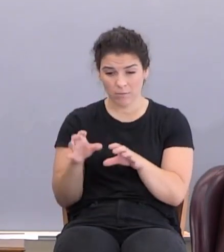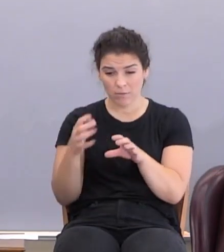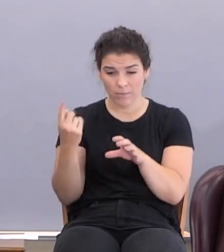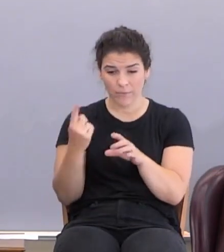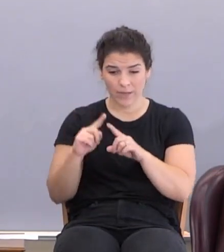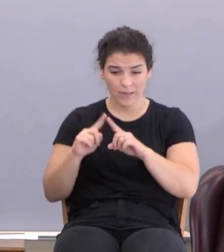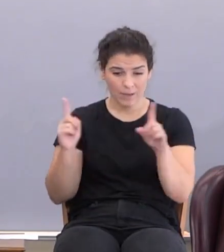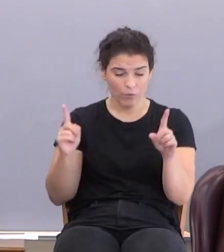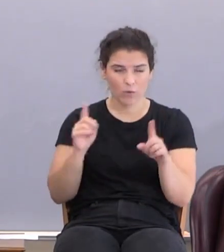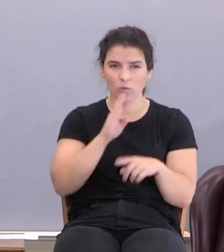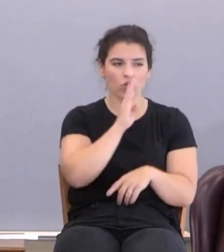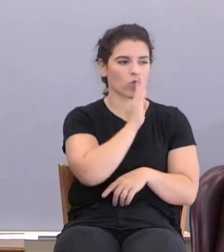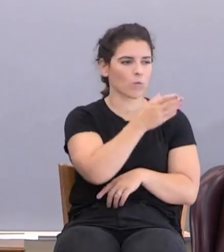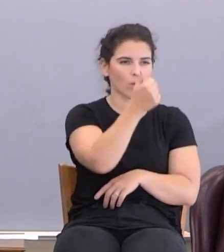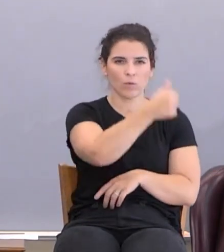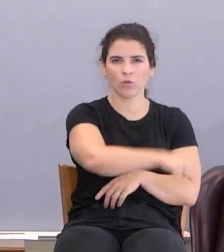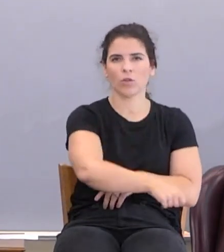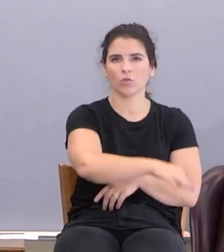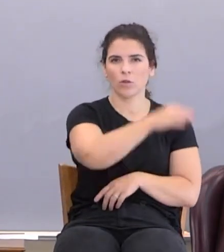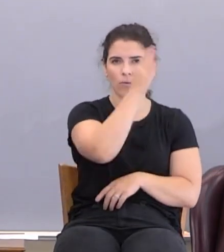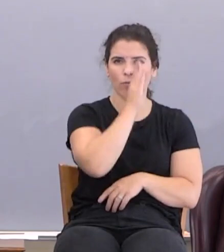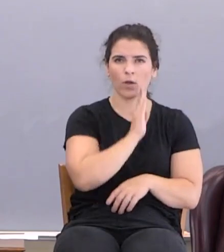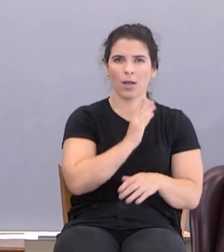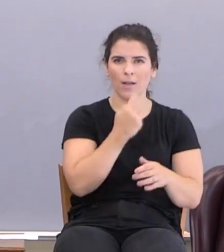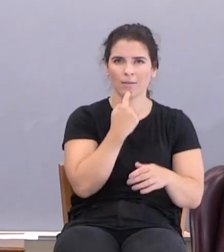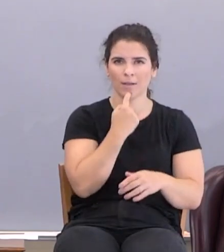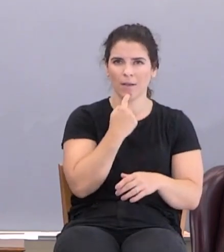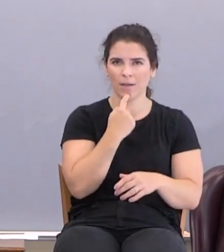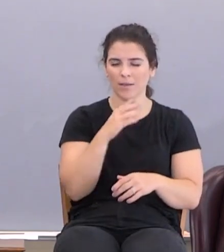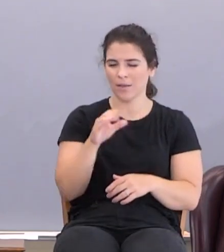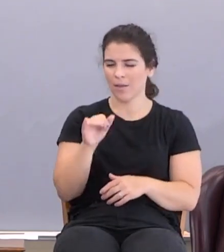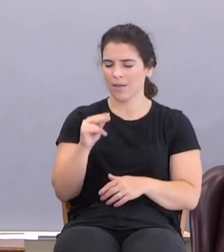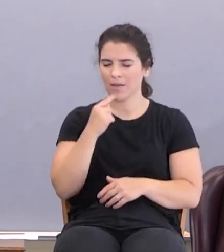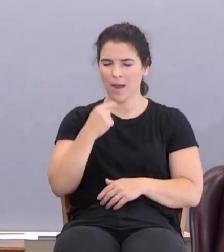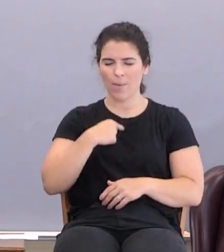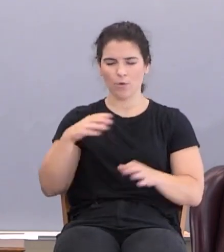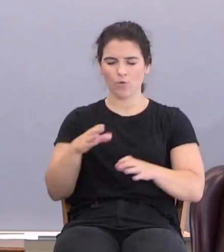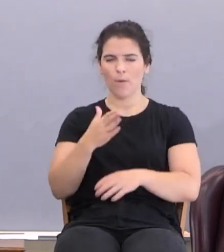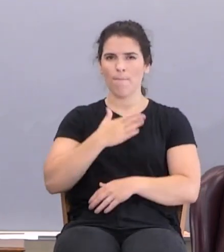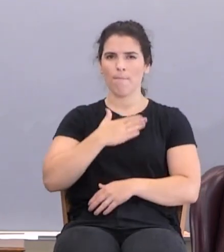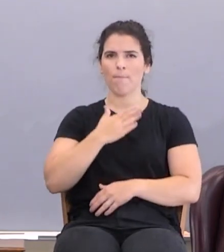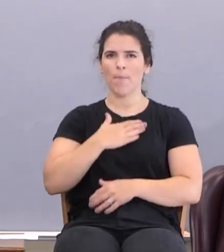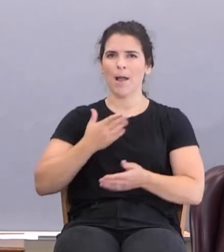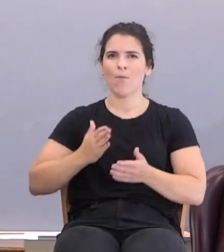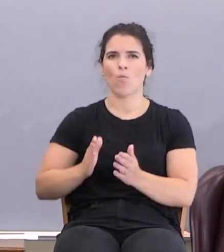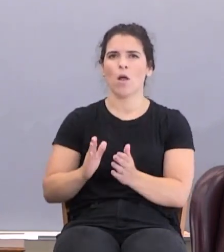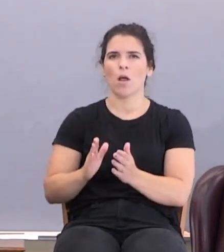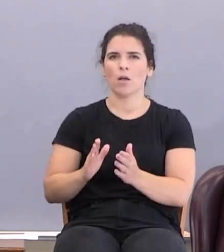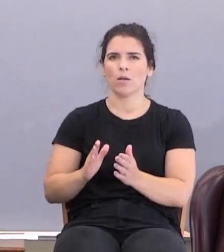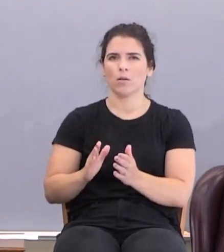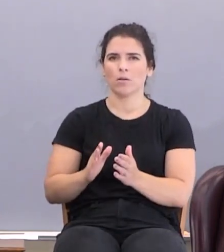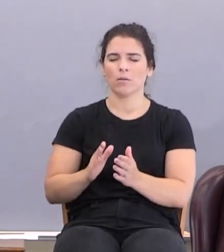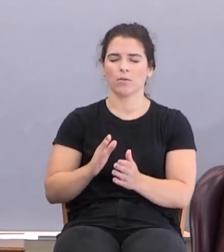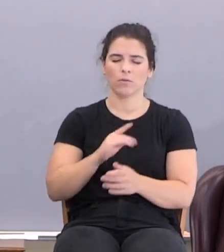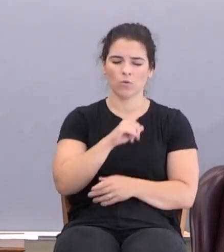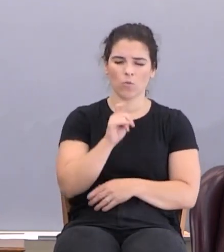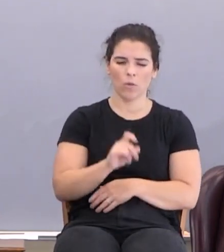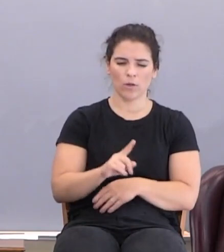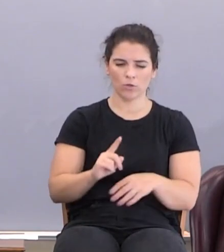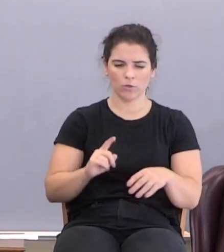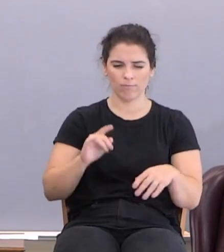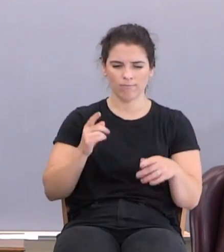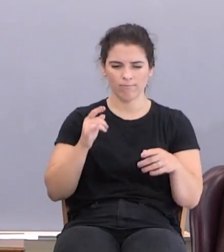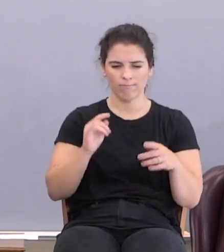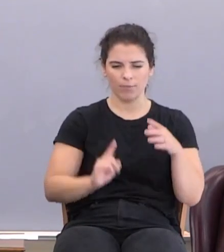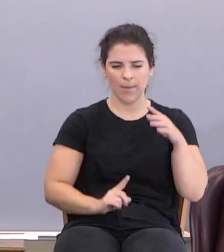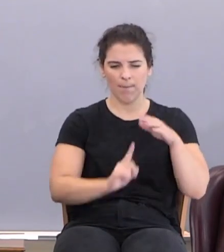rejection of what God says, and I'm going to do it my way. Now, the question that I come up in my mind is, come with me to Luke chapter 11.